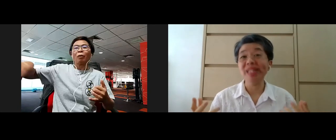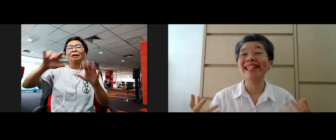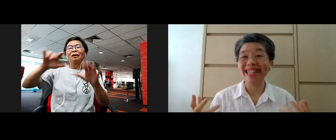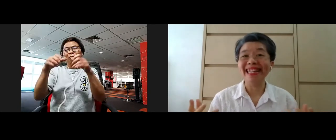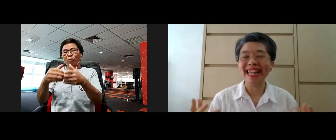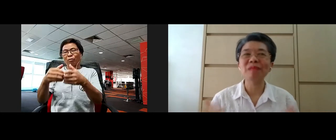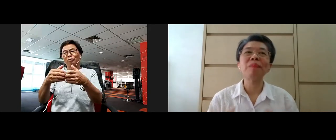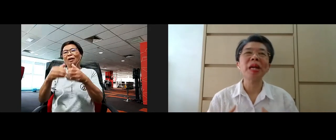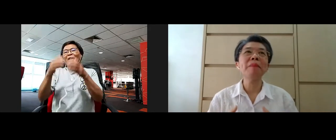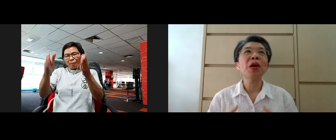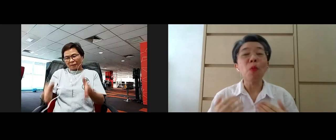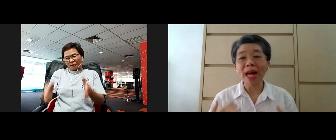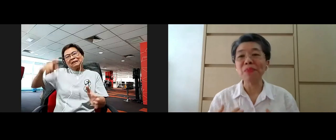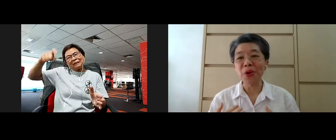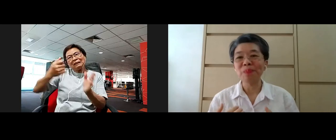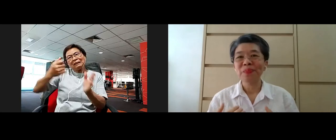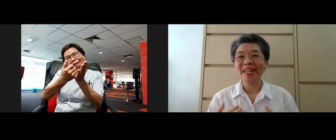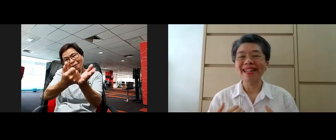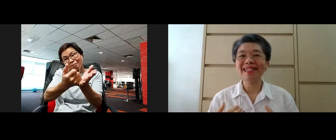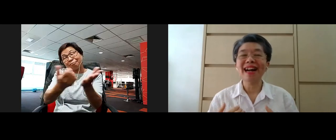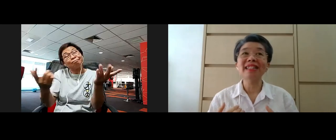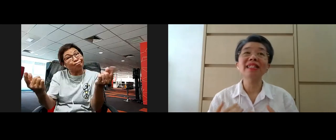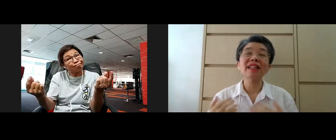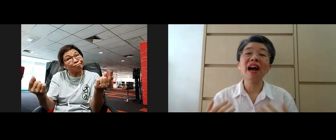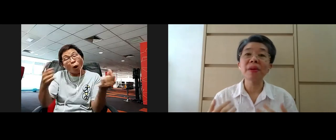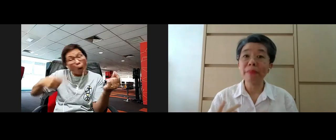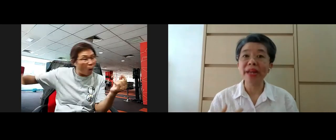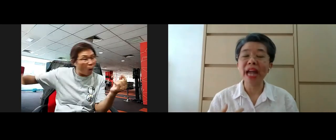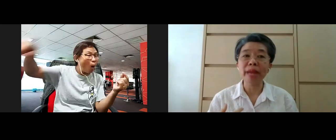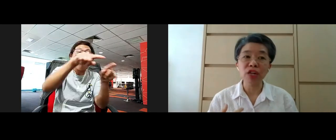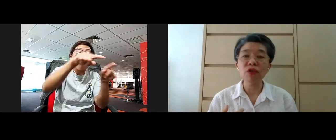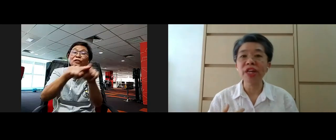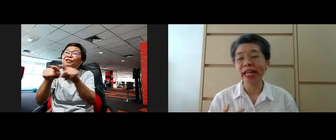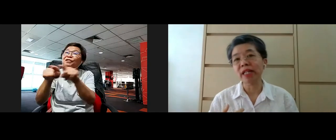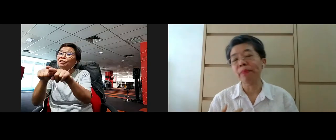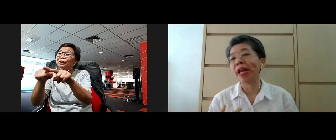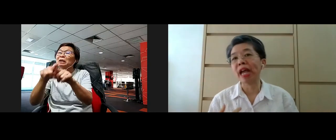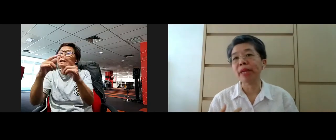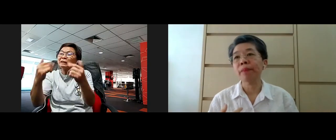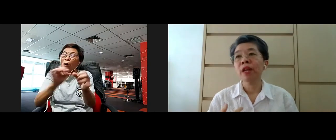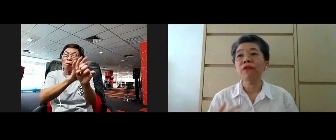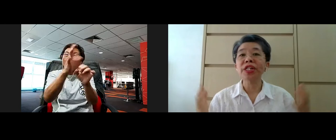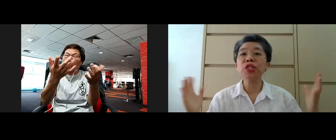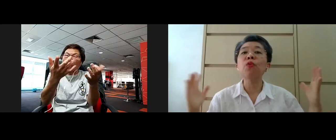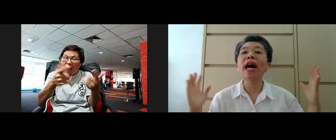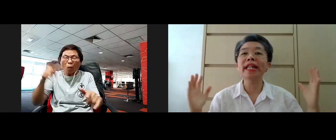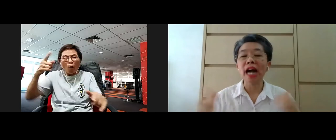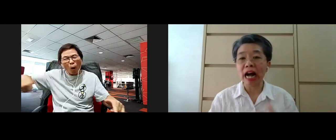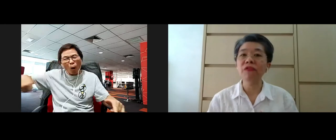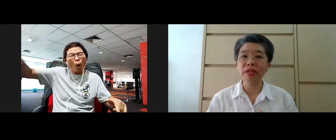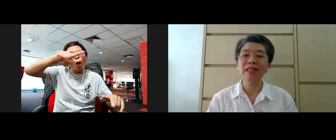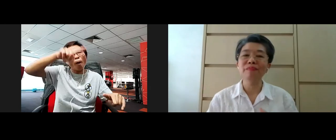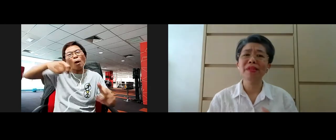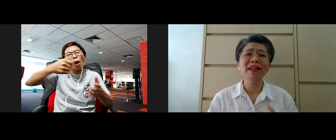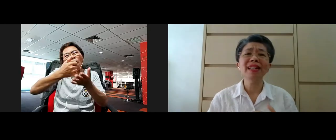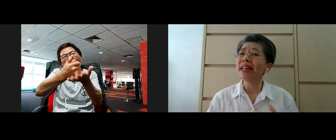of person in need, yeah? What more, yeah? Under the current pandemic, the COVID-19 pandemic, for this one and